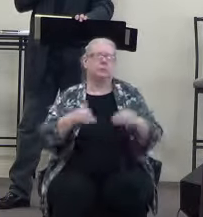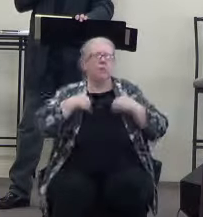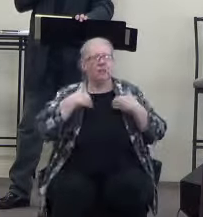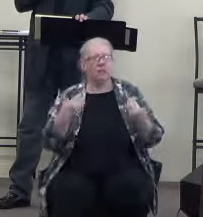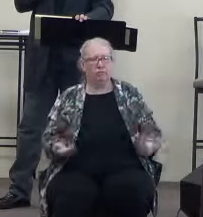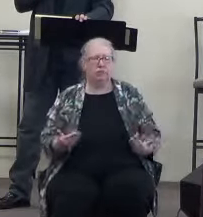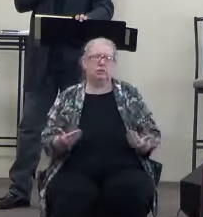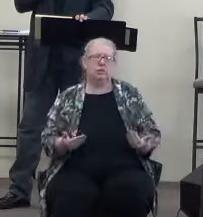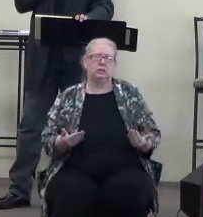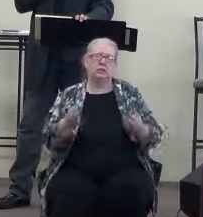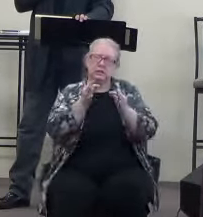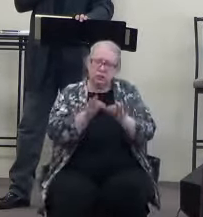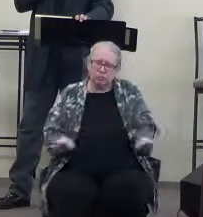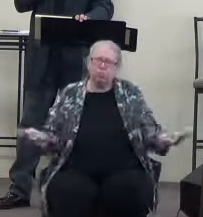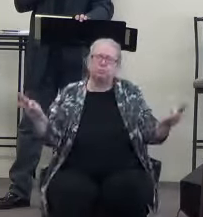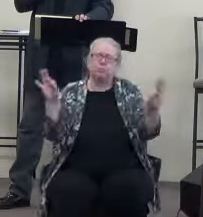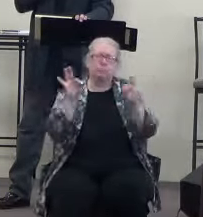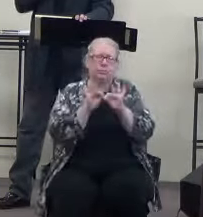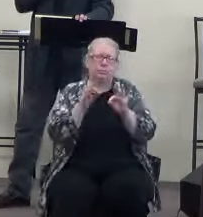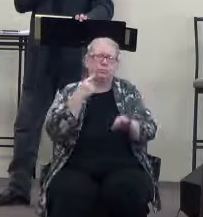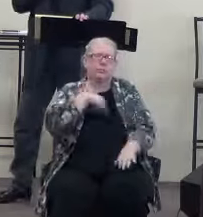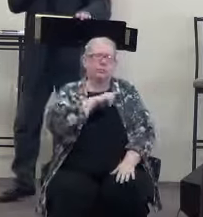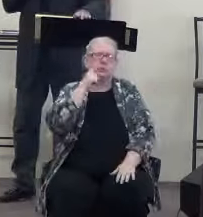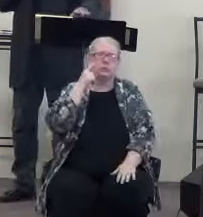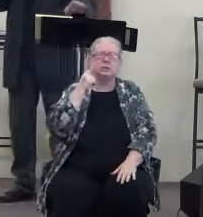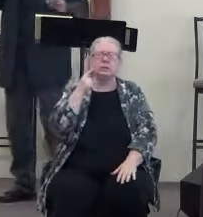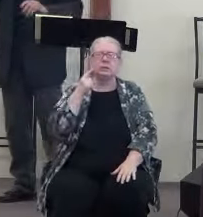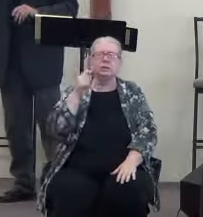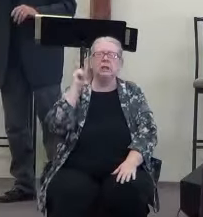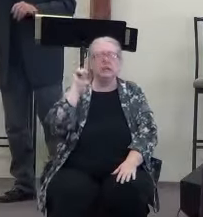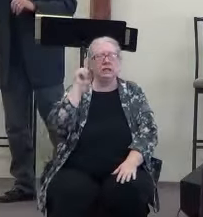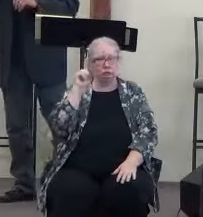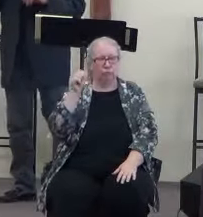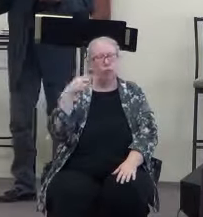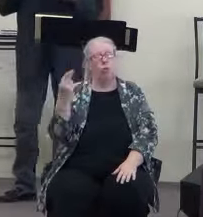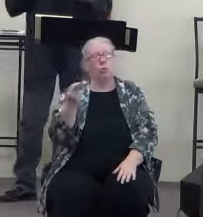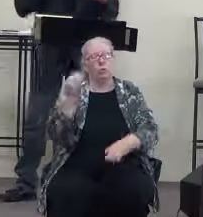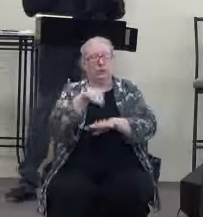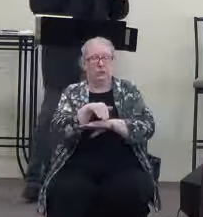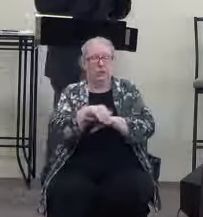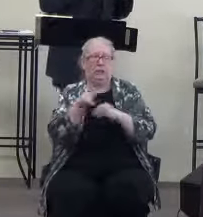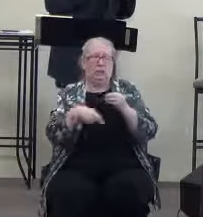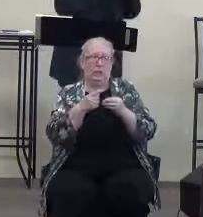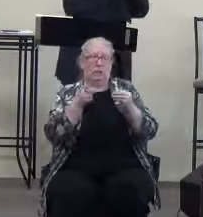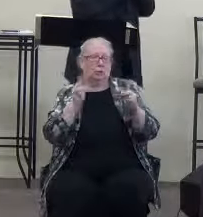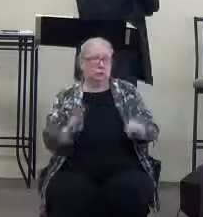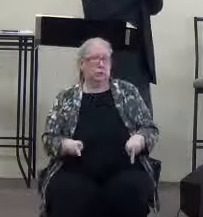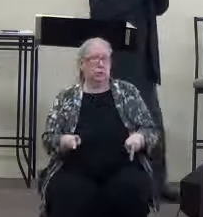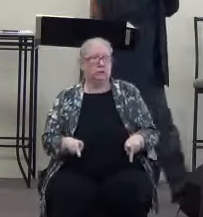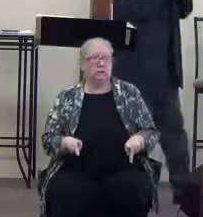Confession is major. We had a testimony Thursday night about a person who